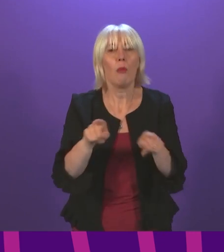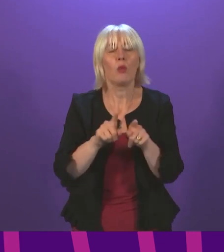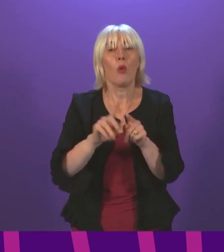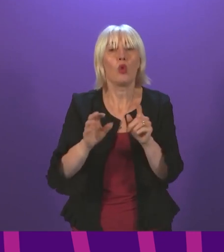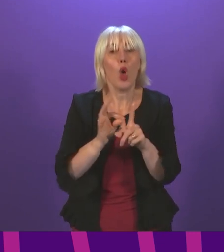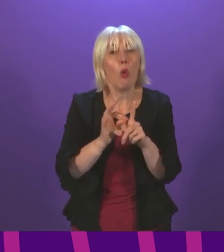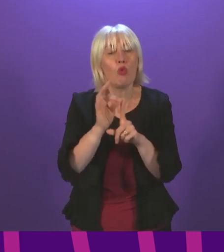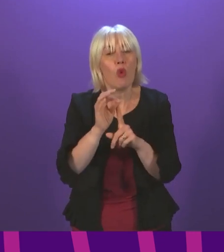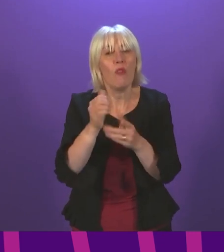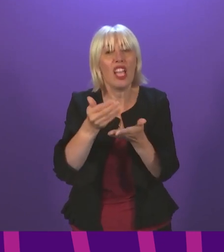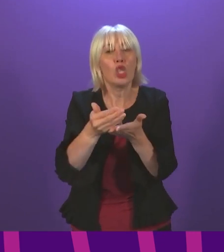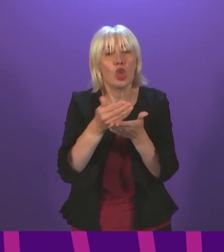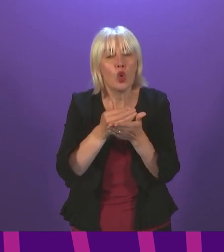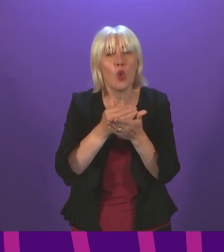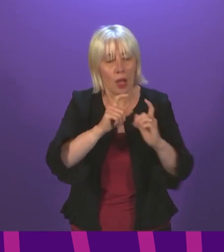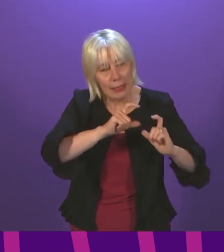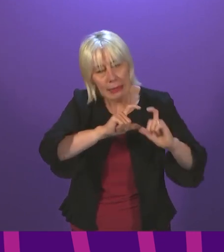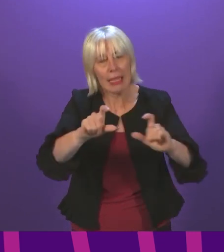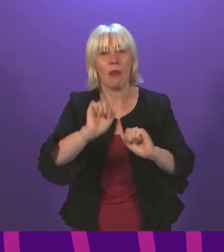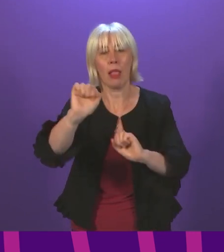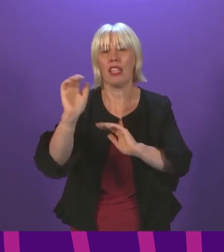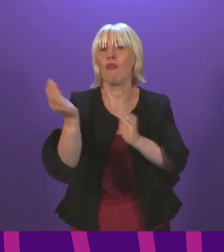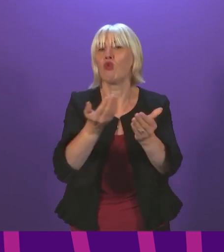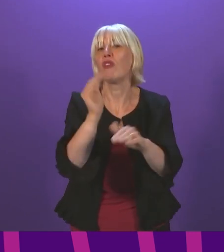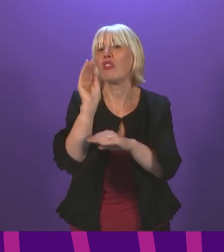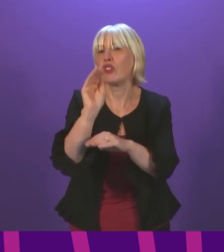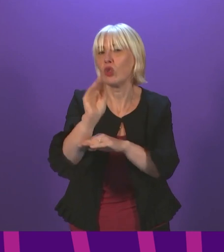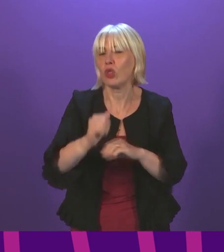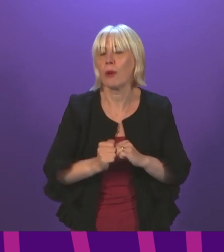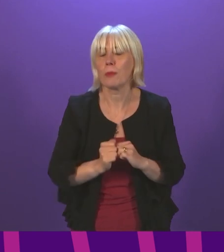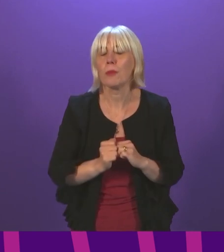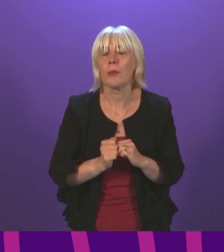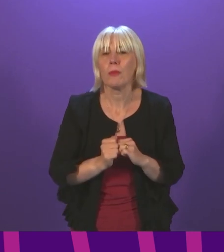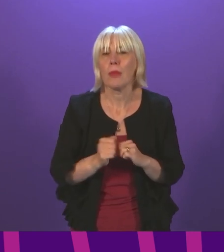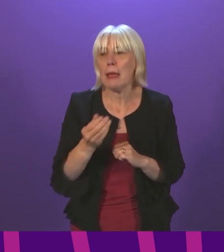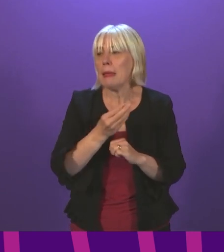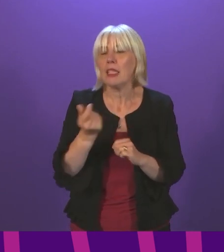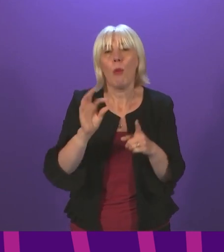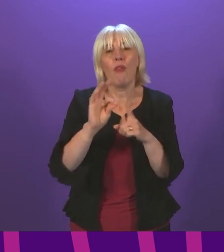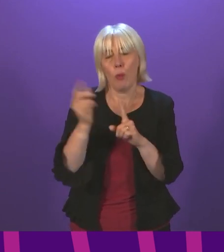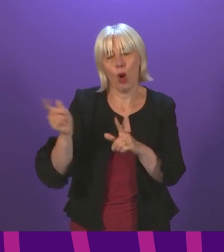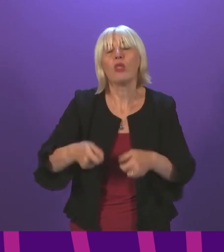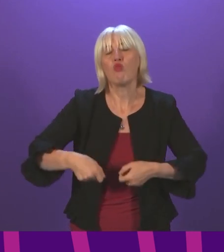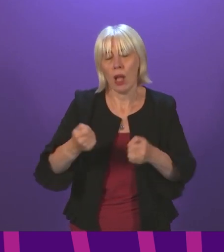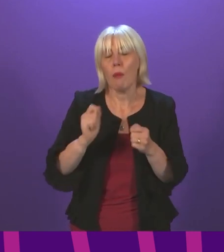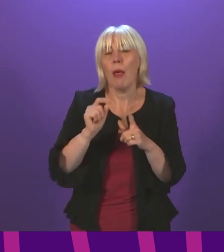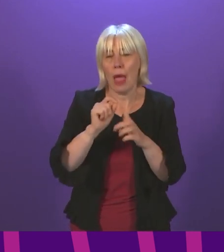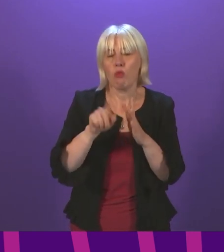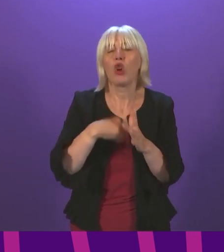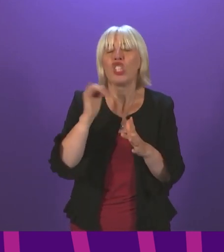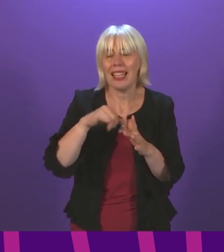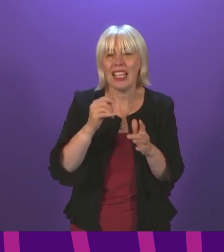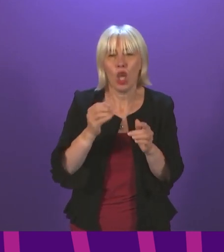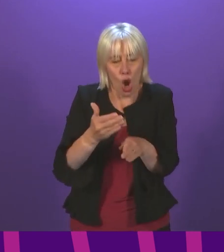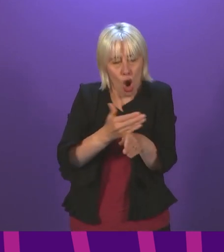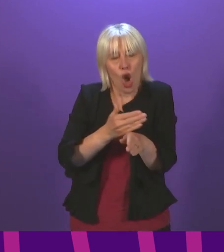securing the sustainability of the services in the future. In terms of some of Rhoda Grant's points, the project is still at an